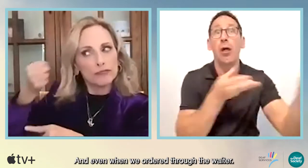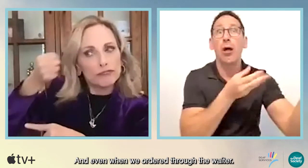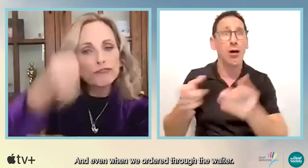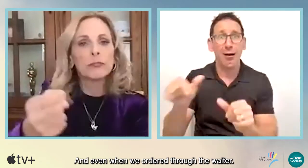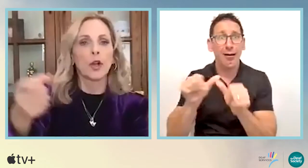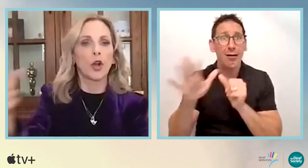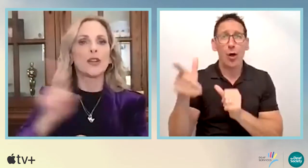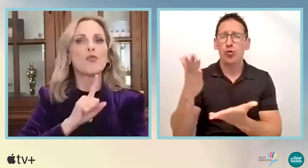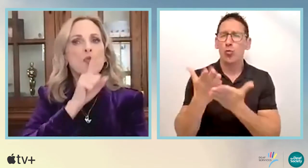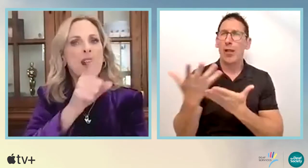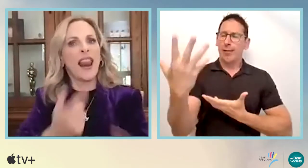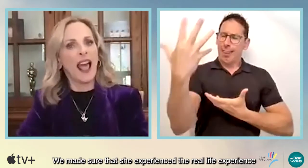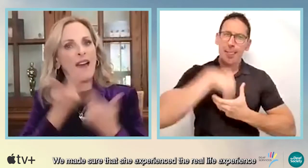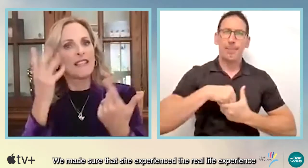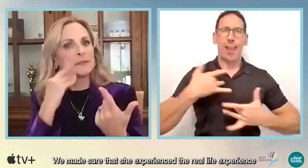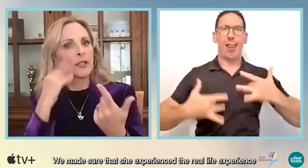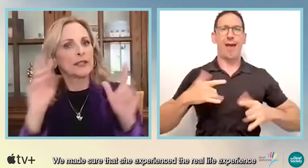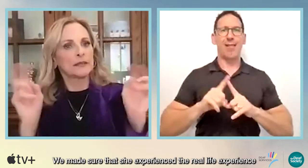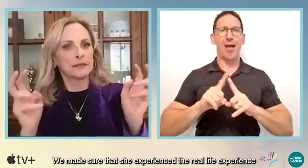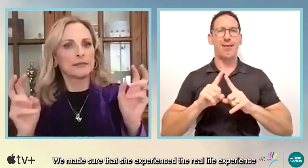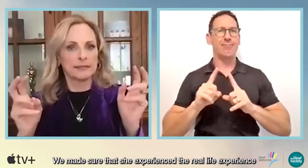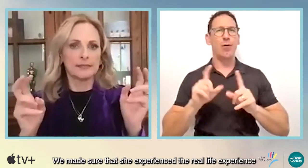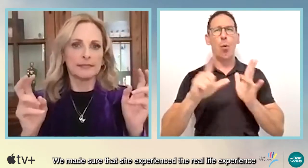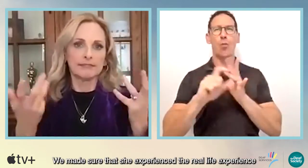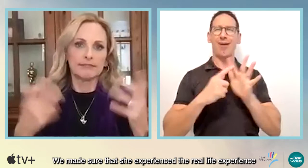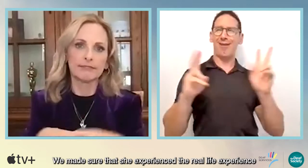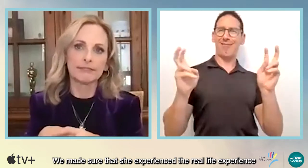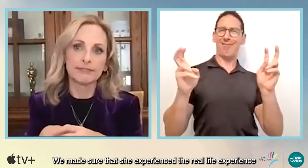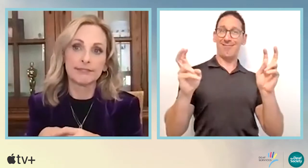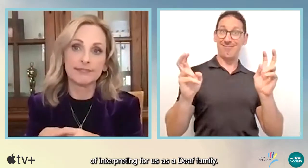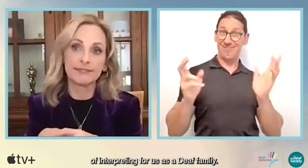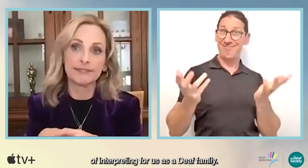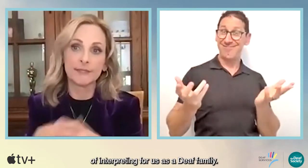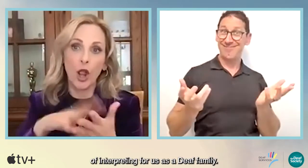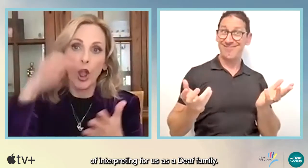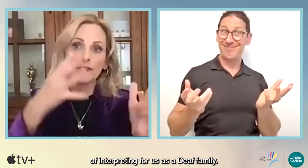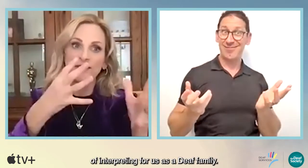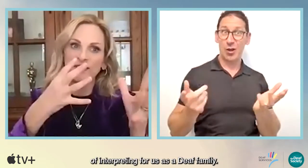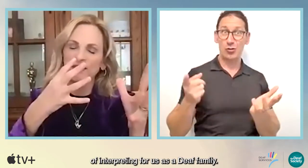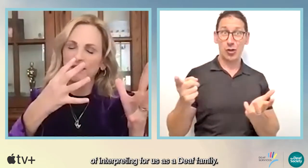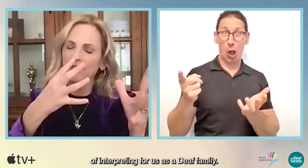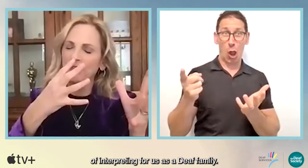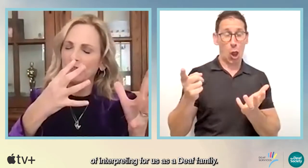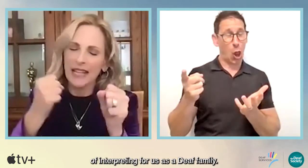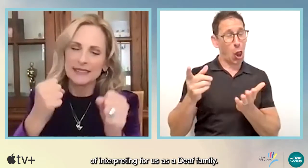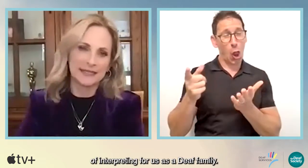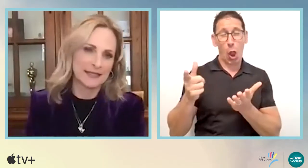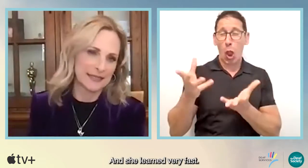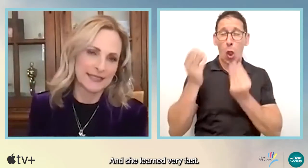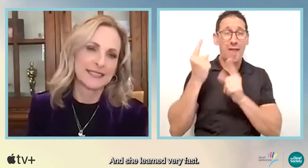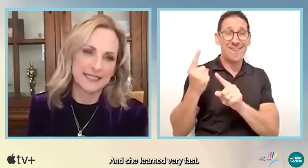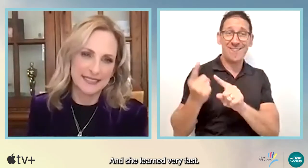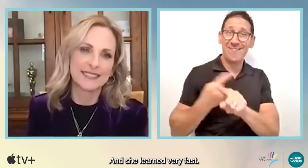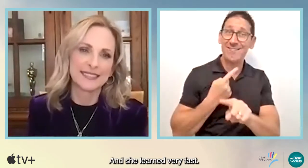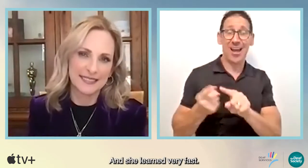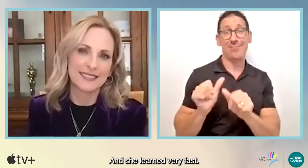waiter, we made sure that she experienced the real life experience of interpreting for us as a deaf family. And she